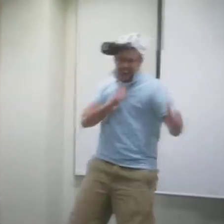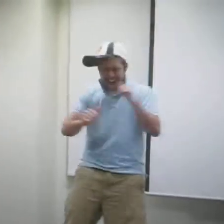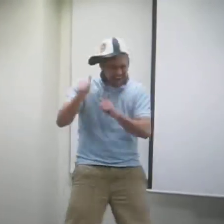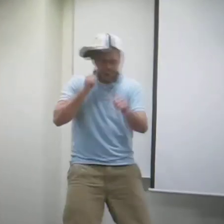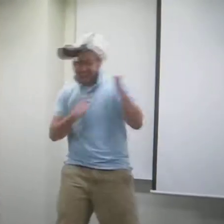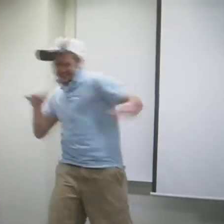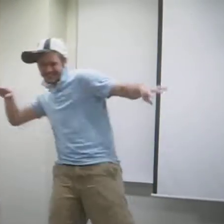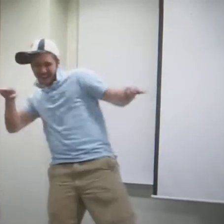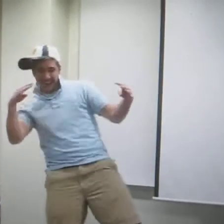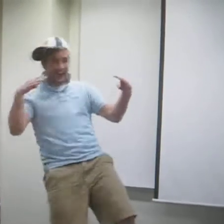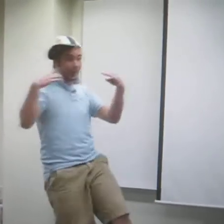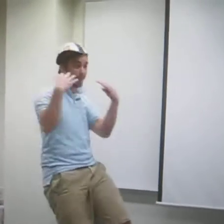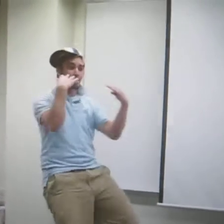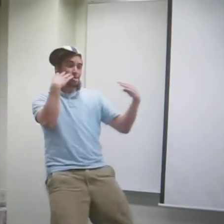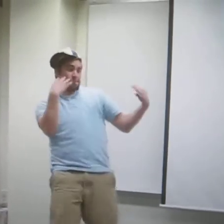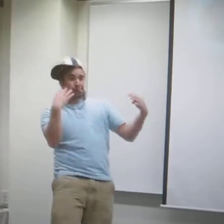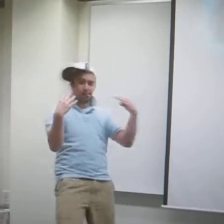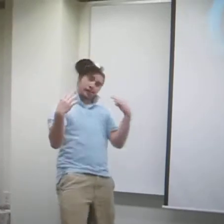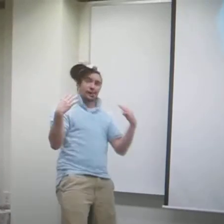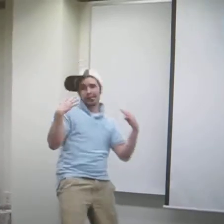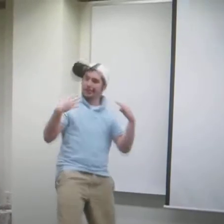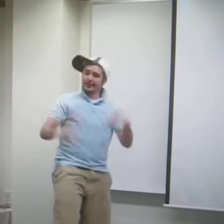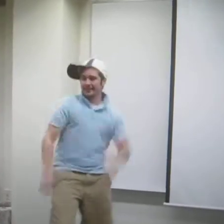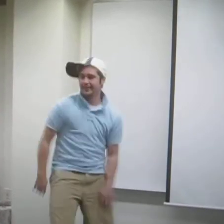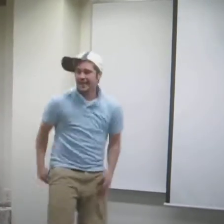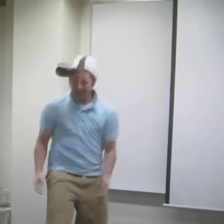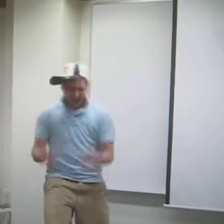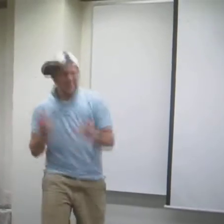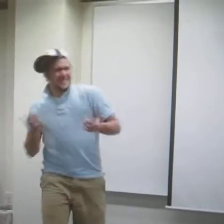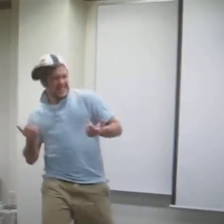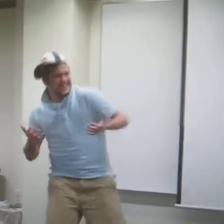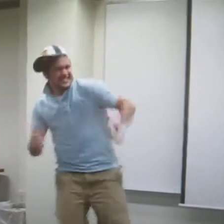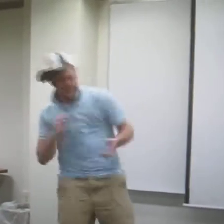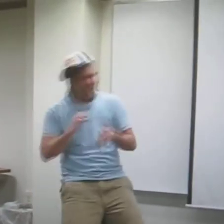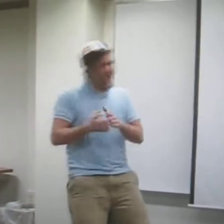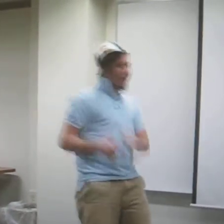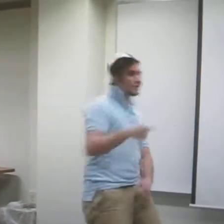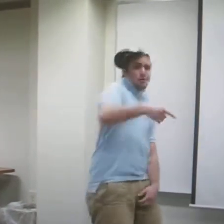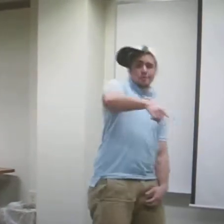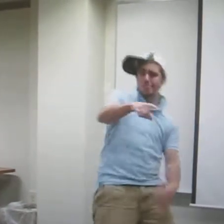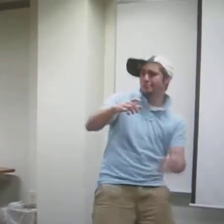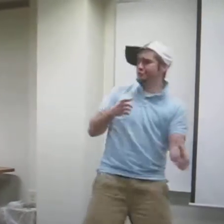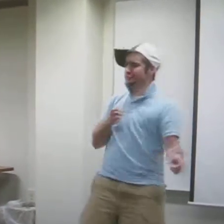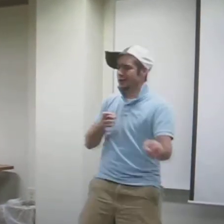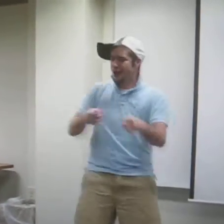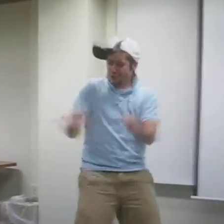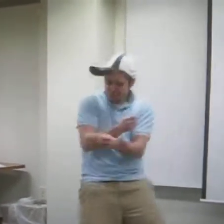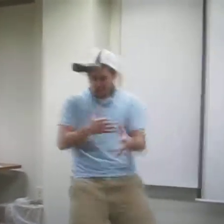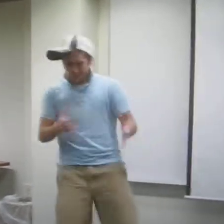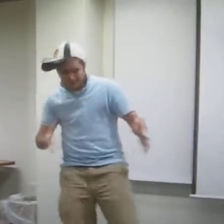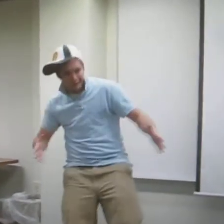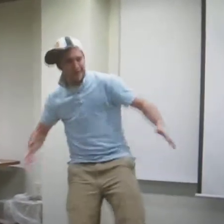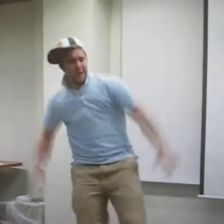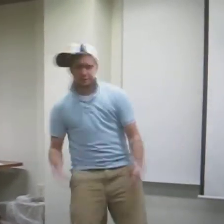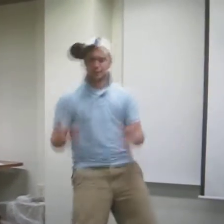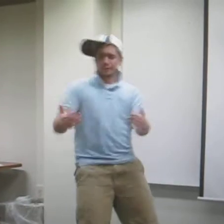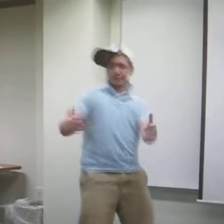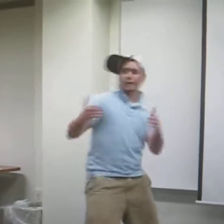Put on a shovel, shovel, I wanna see how you lose control So leave it